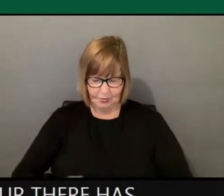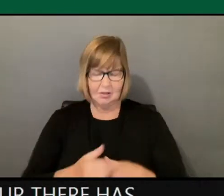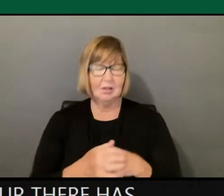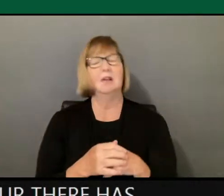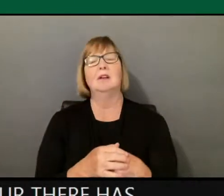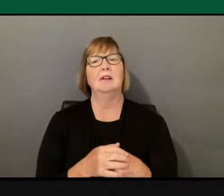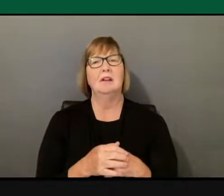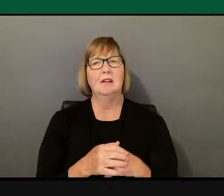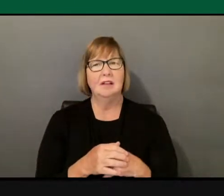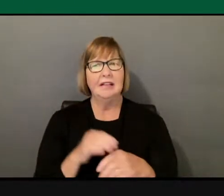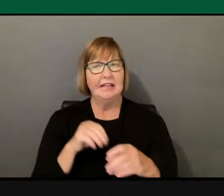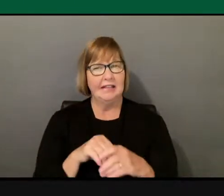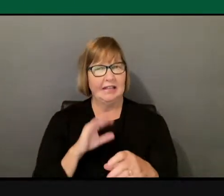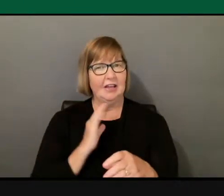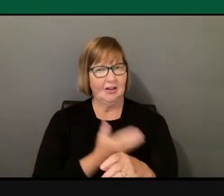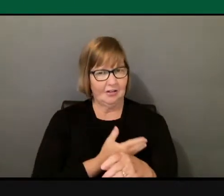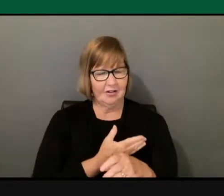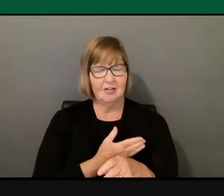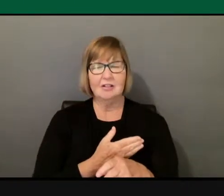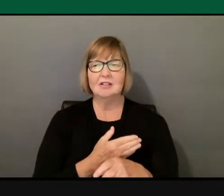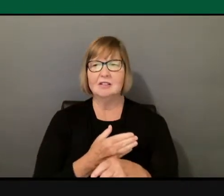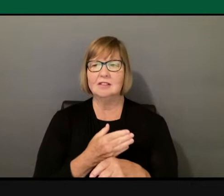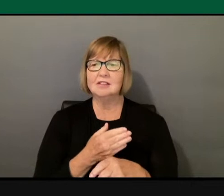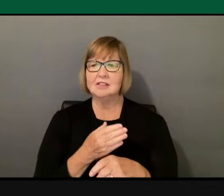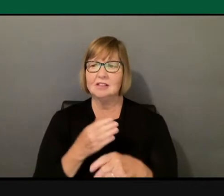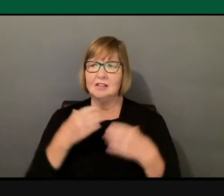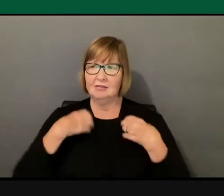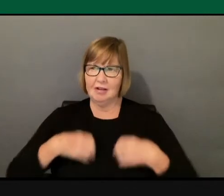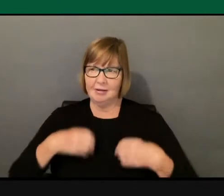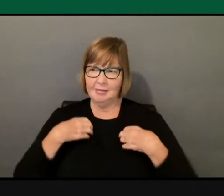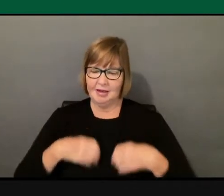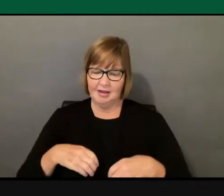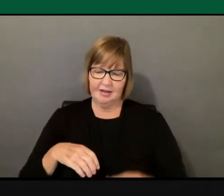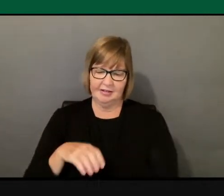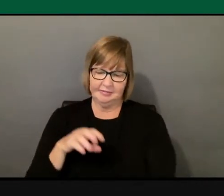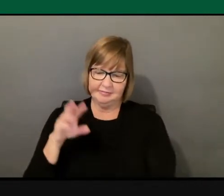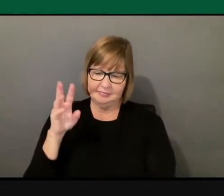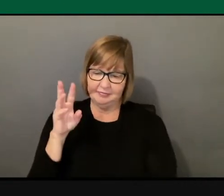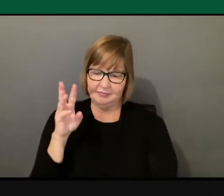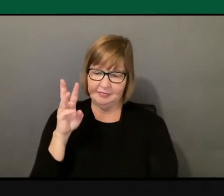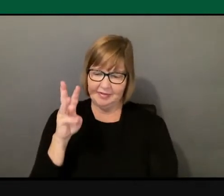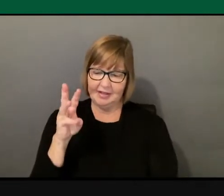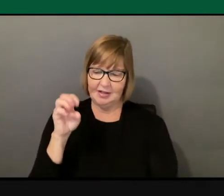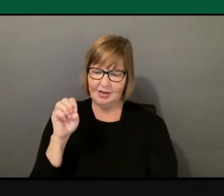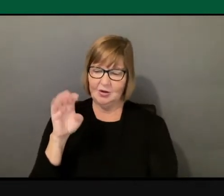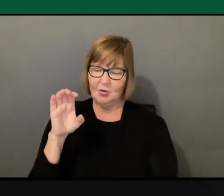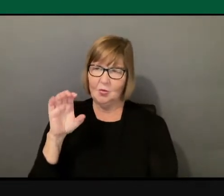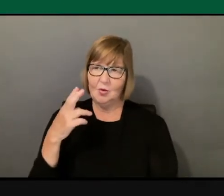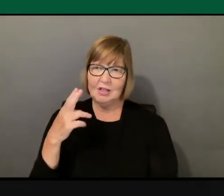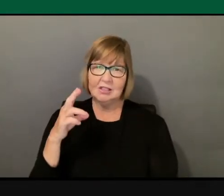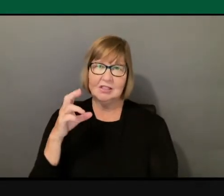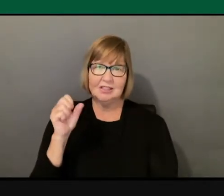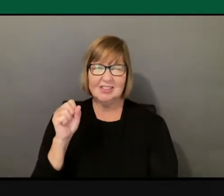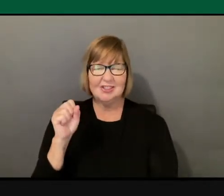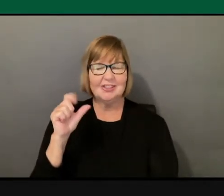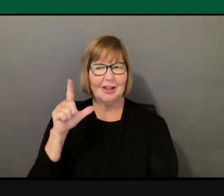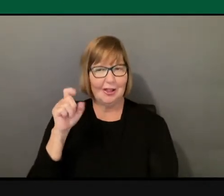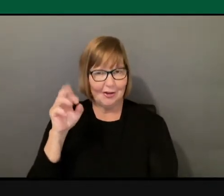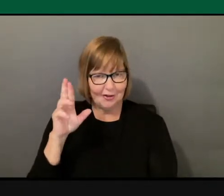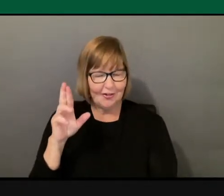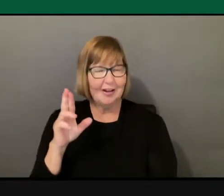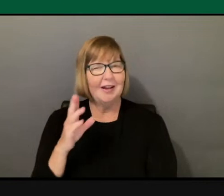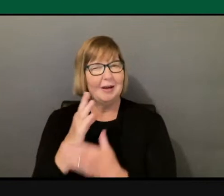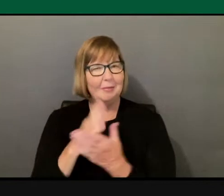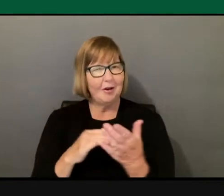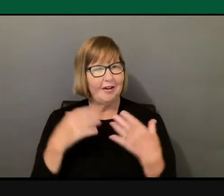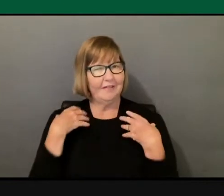Rabbi Wexler and I are part of this with Ann, part of the healing process is about getting to know